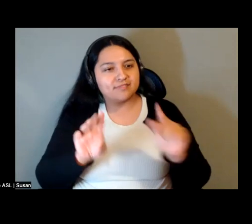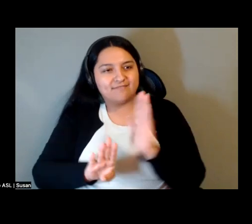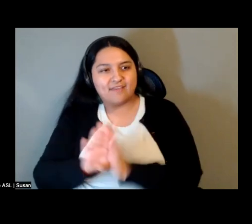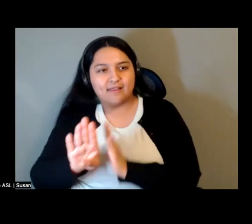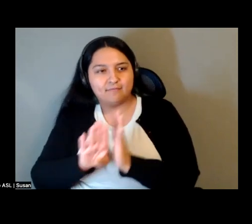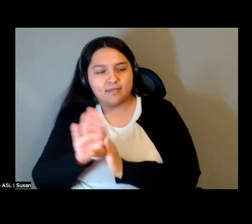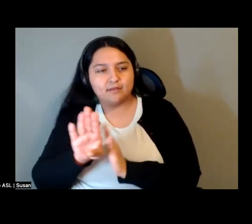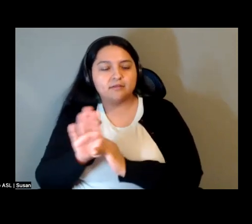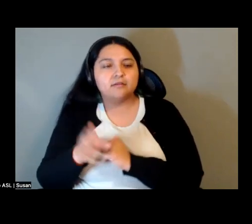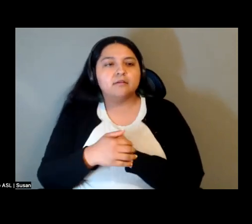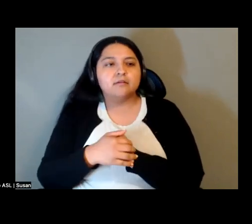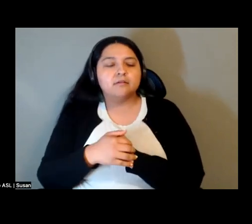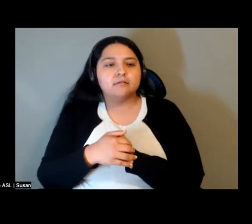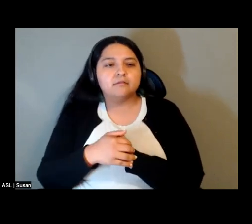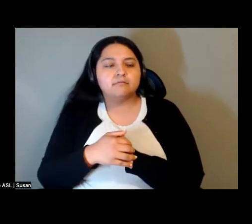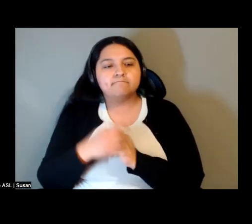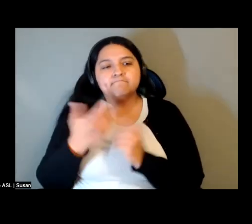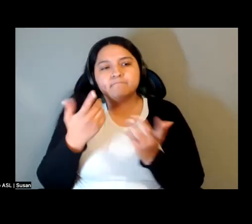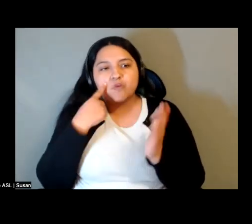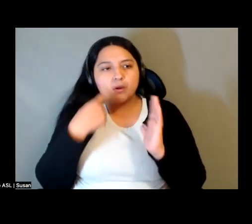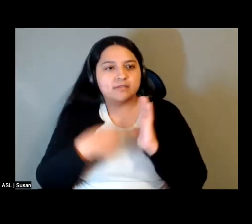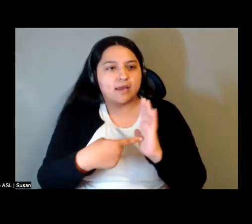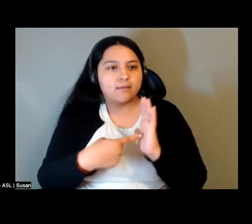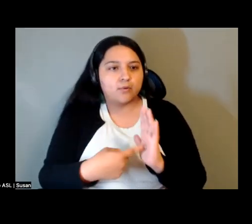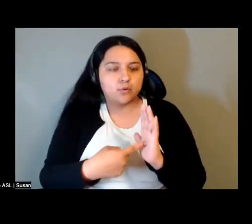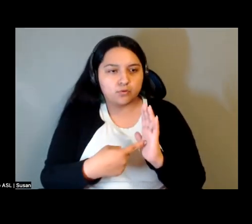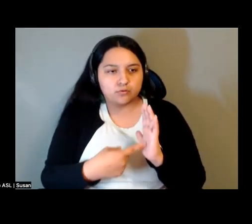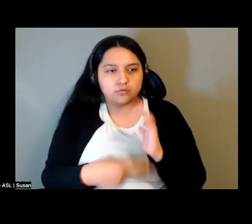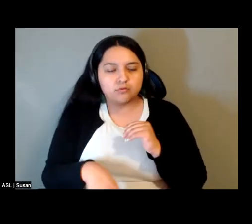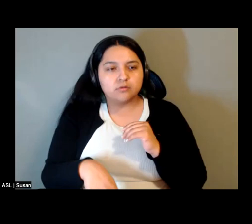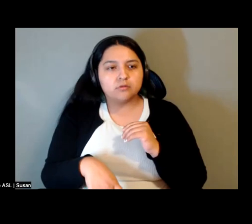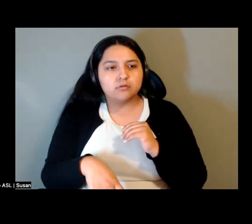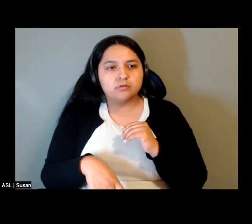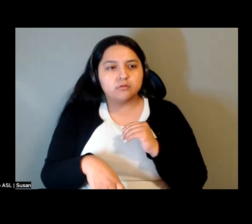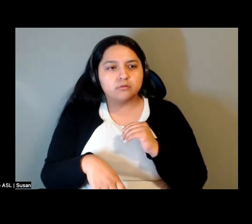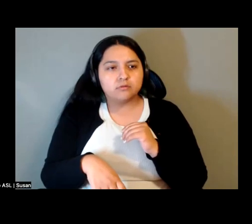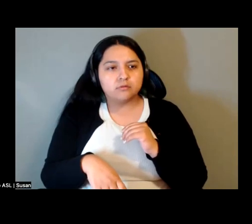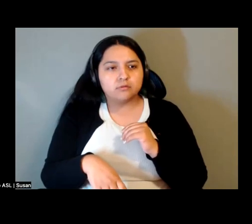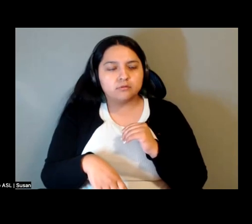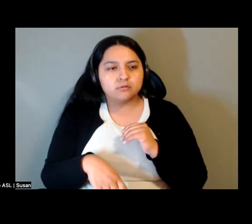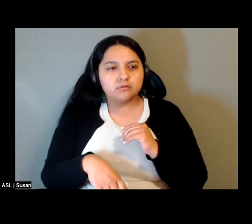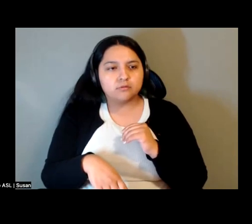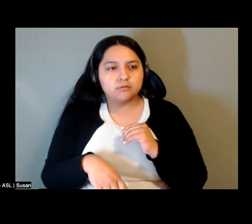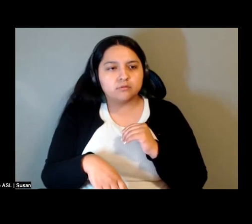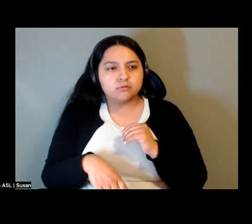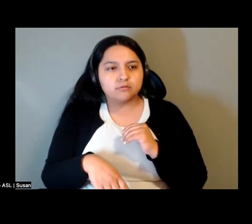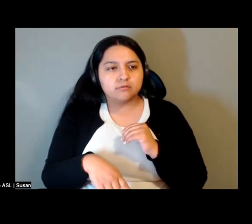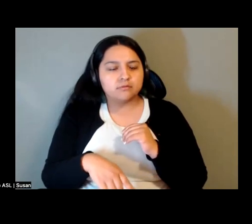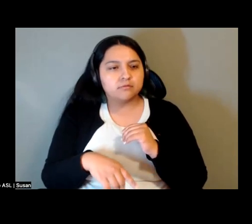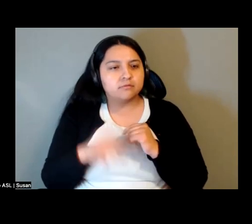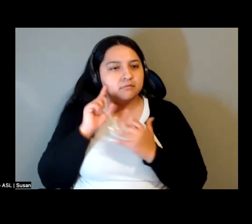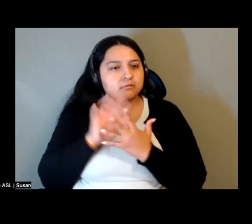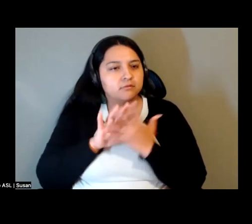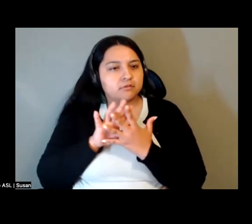that has been the most kind of illuminating with all of his contradictions has been that of